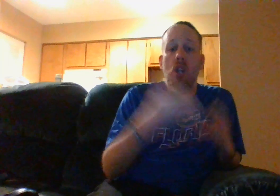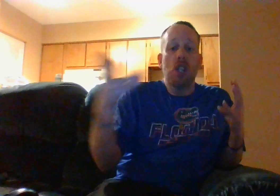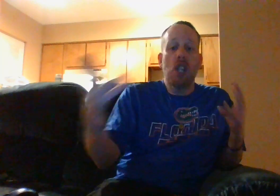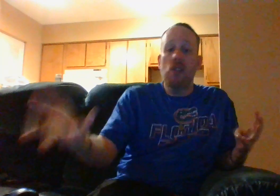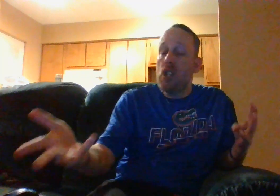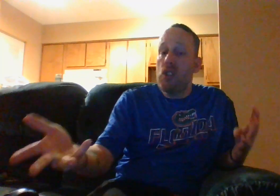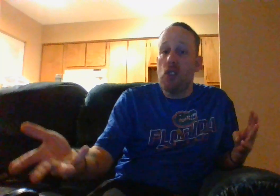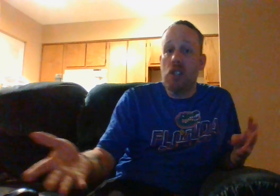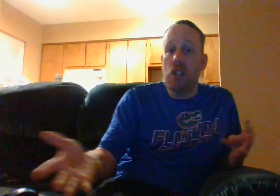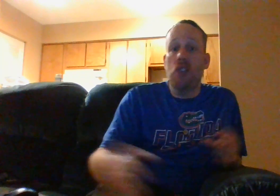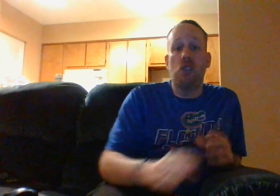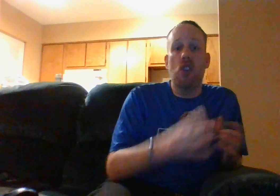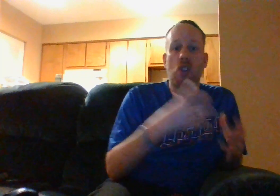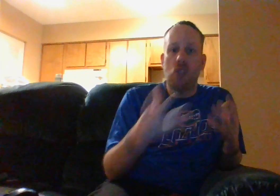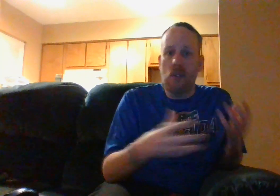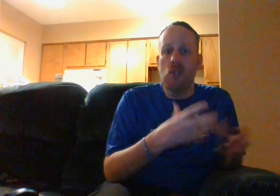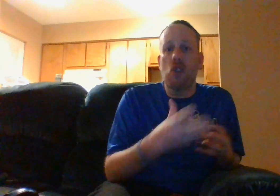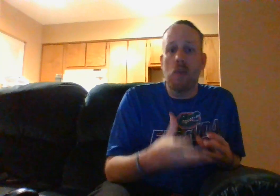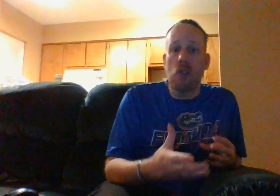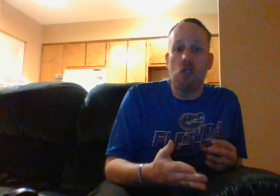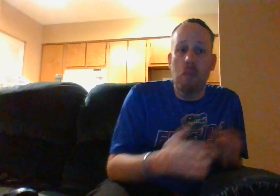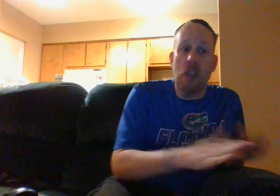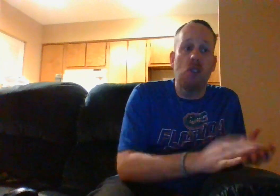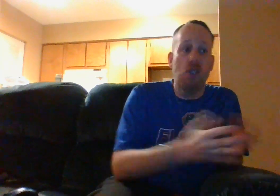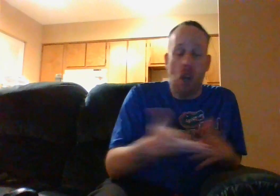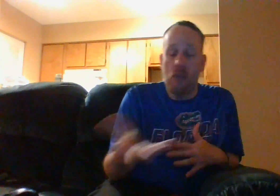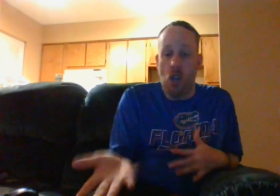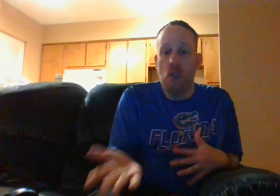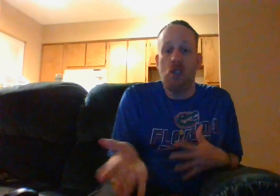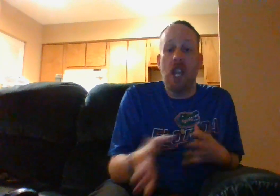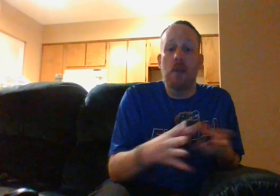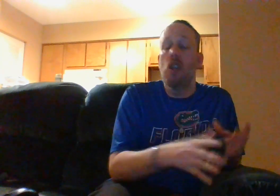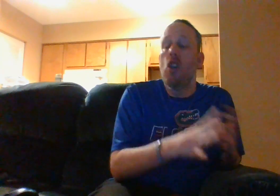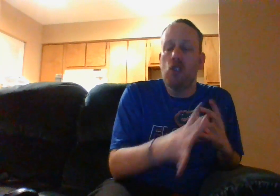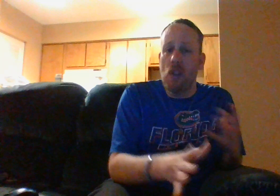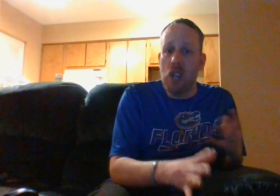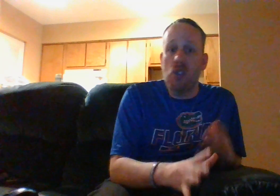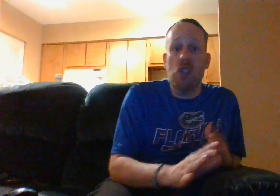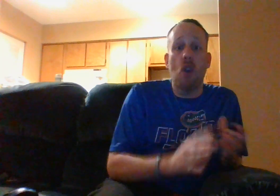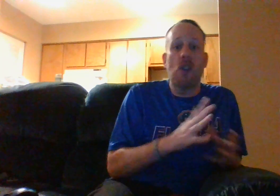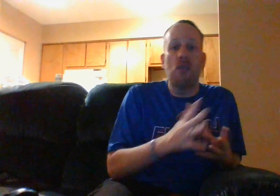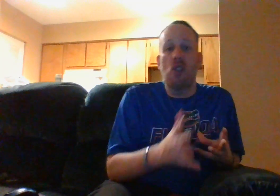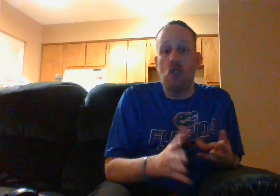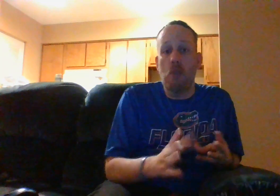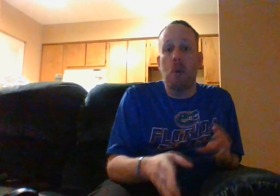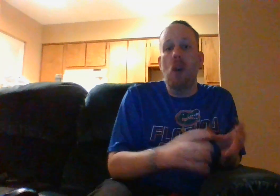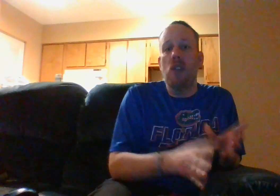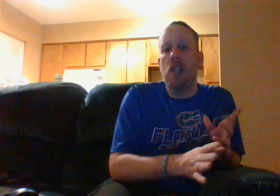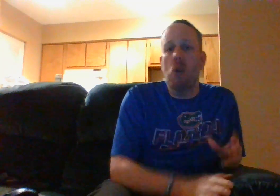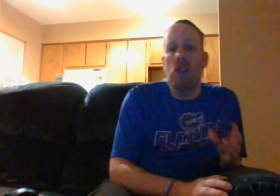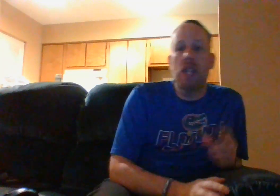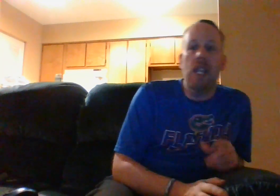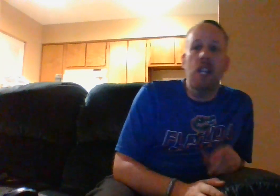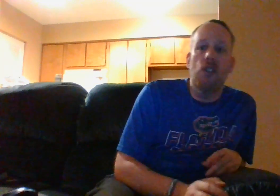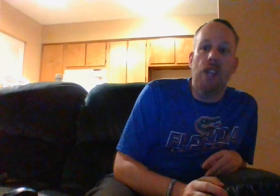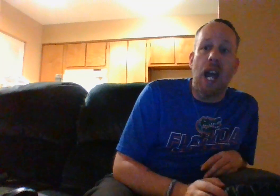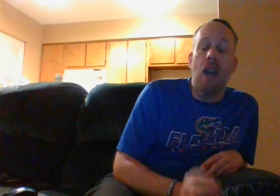gandam c does he does does have some similarities to basically to of of this area sometimes they don't sometimes to do but one thing one thing is that